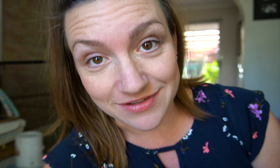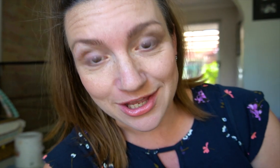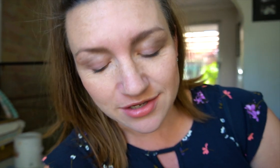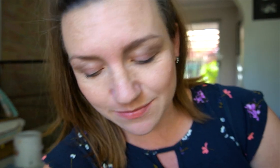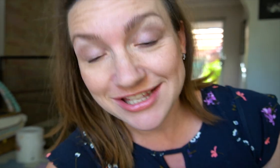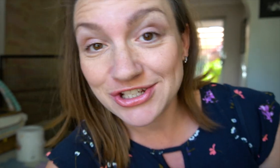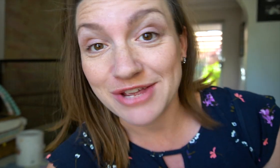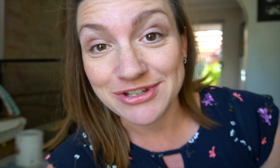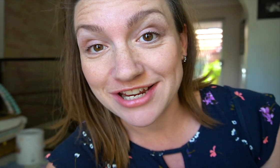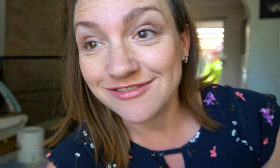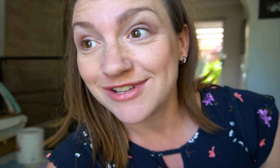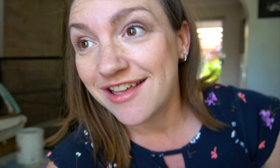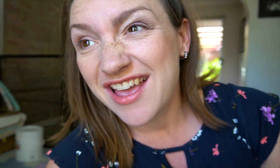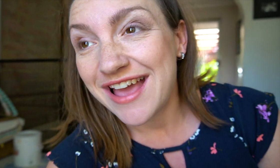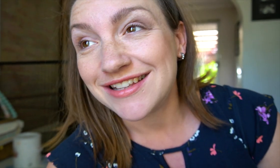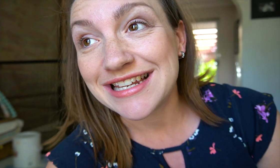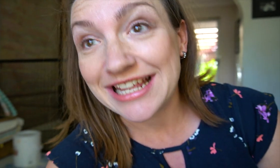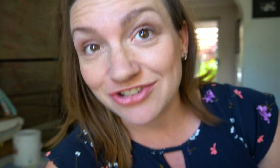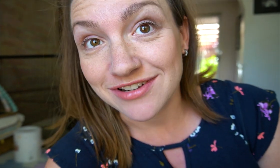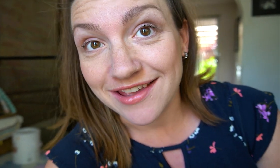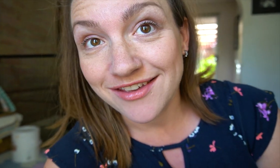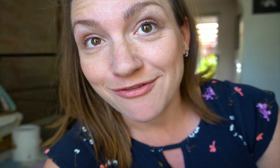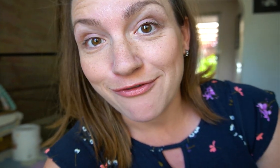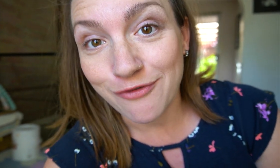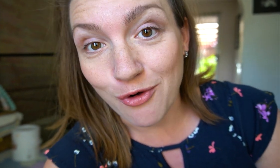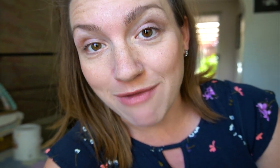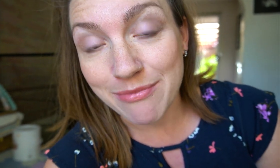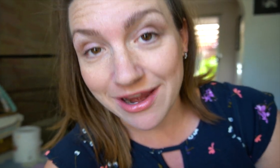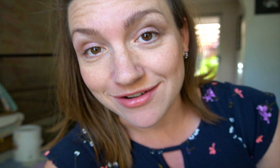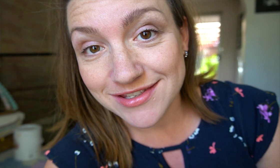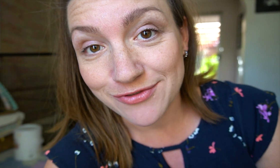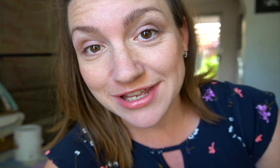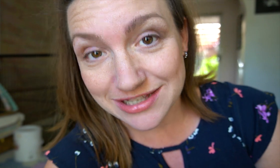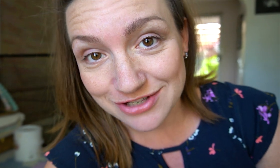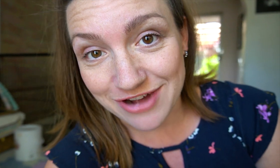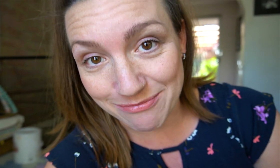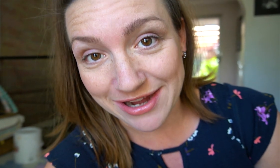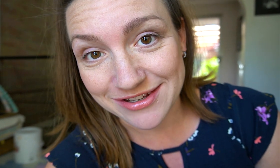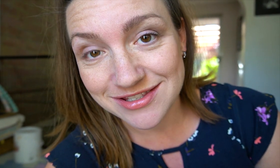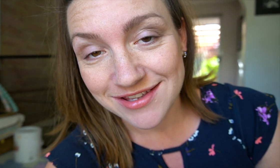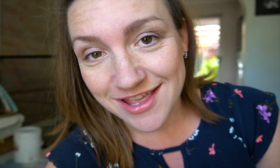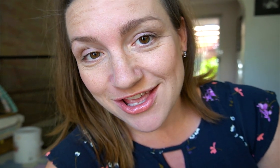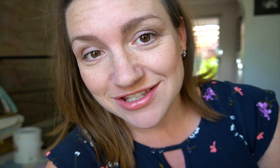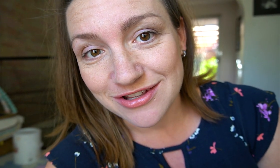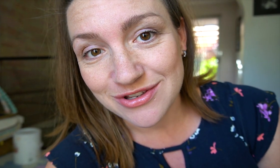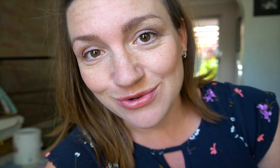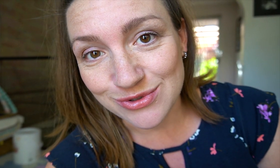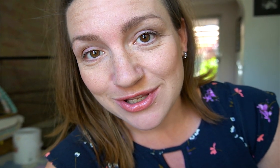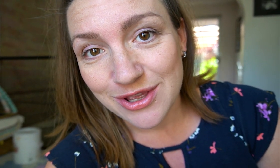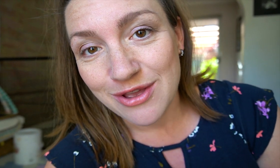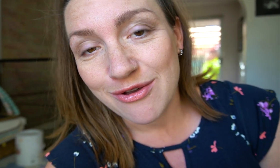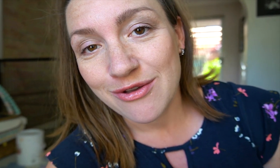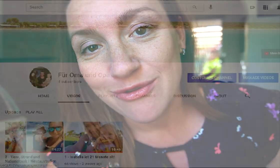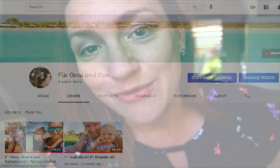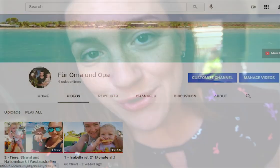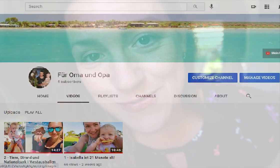last two videos. It's a German channel and it's literally for my parents, for Izzy's grandparents. So it's called